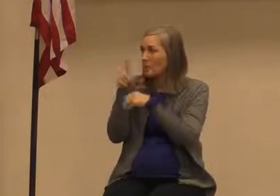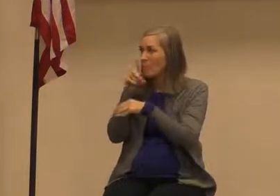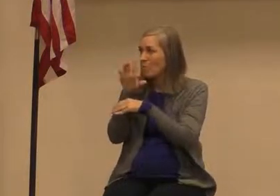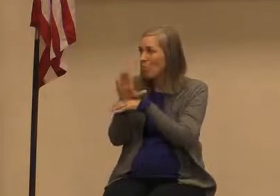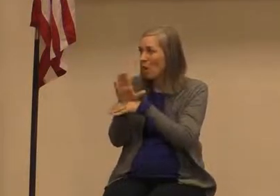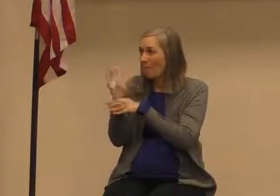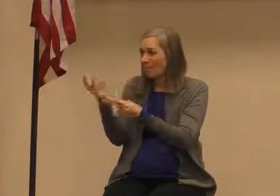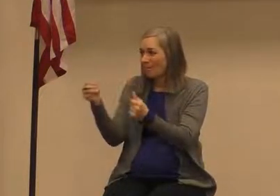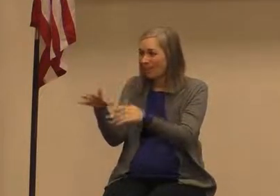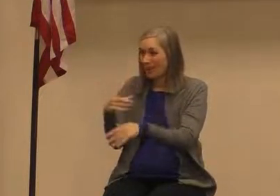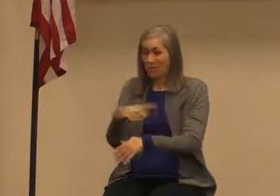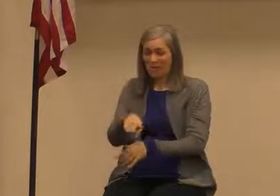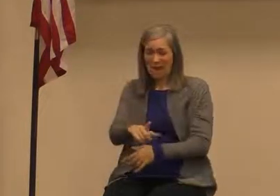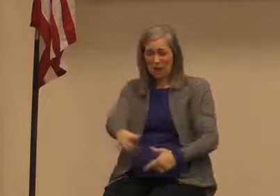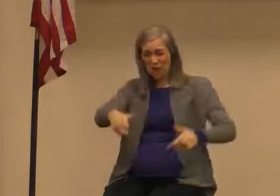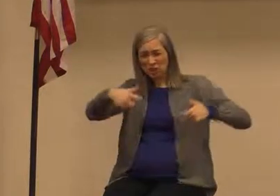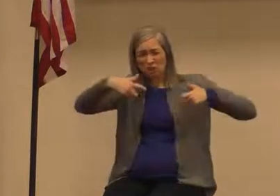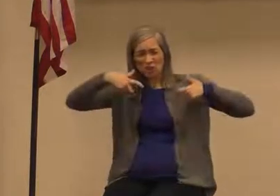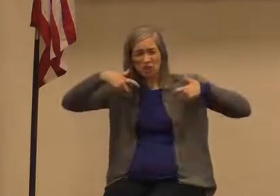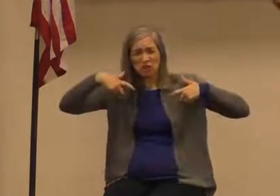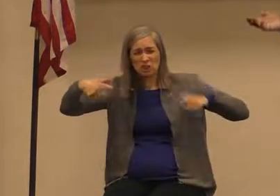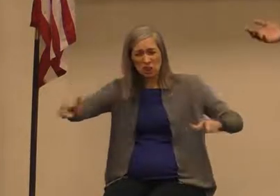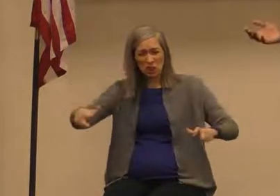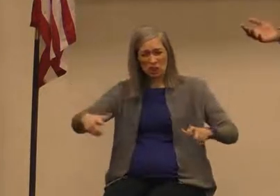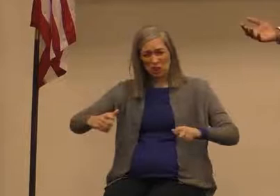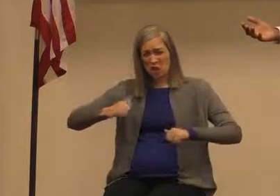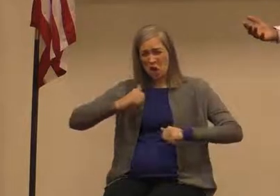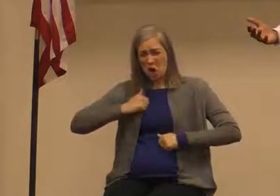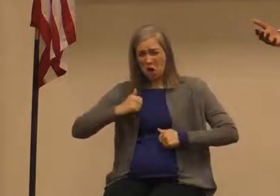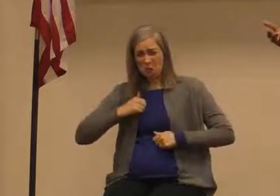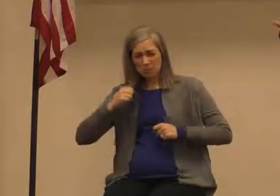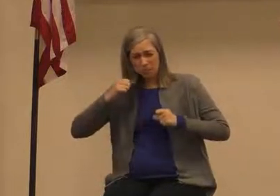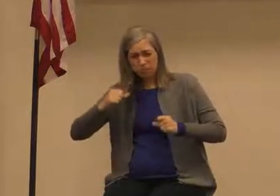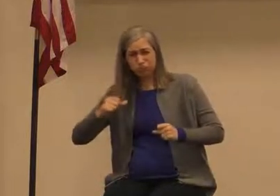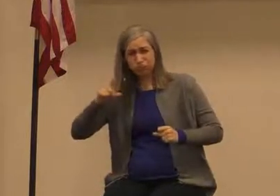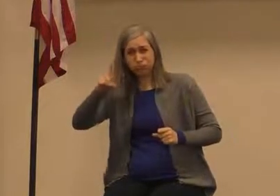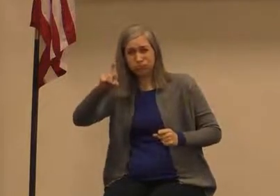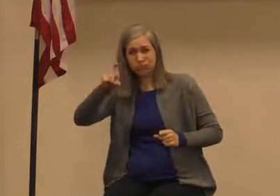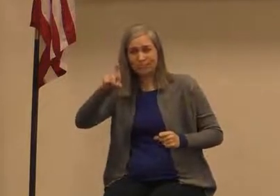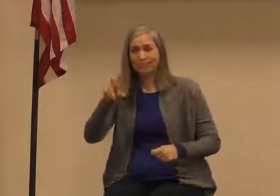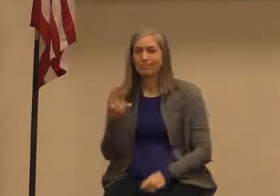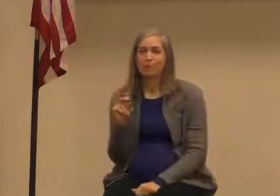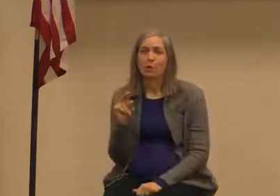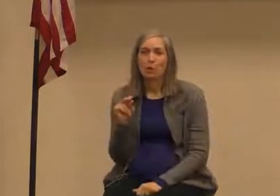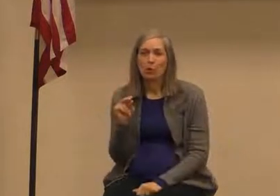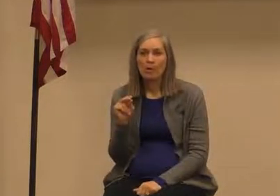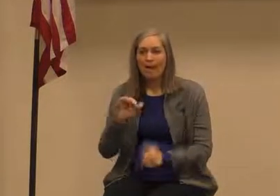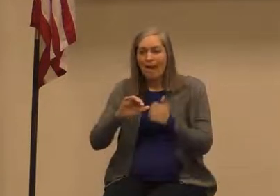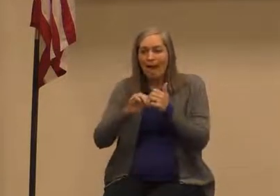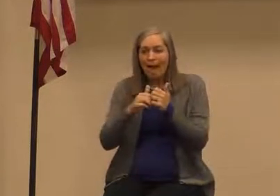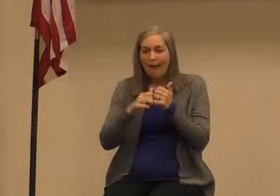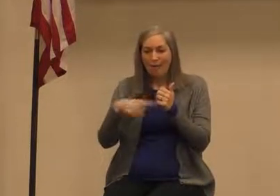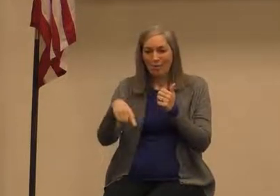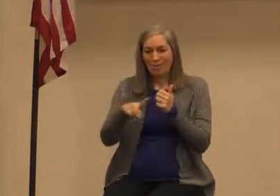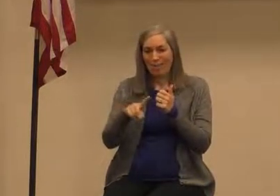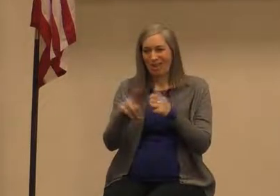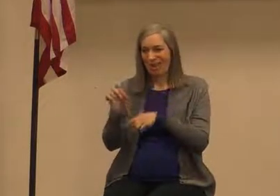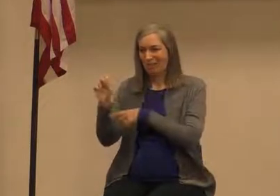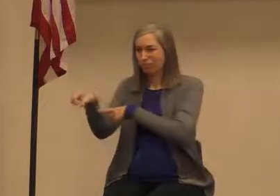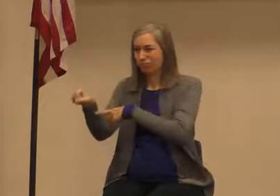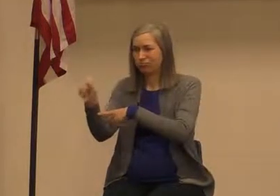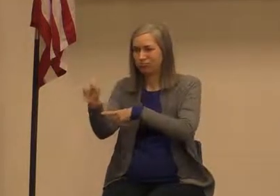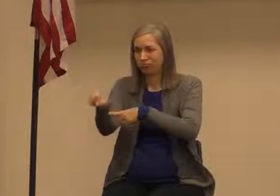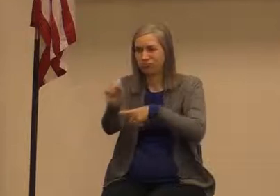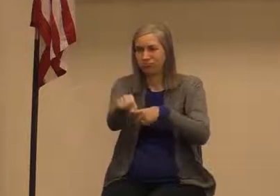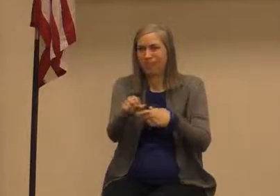not so how did they win their battles how did they take over a city like Jericho and devoted to destruction if it wasn't for Yahweh going ahead of them